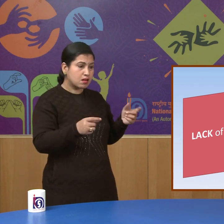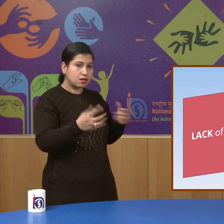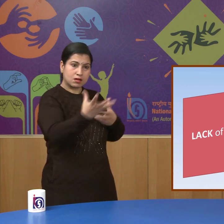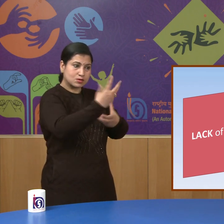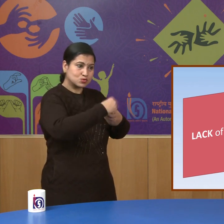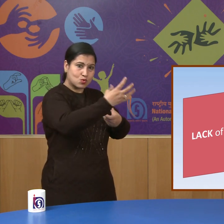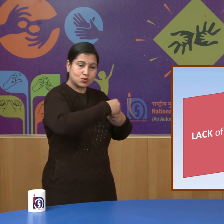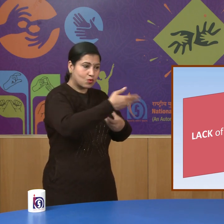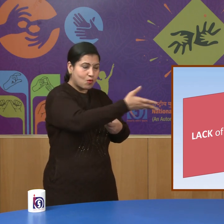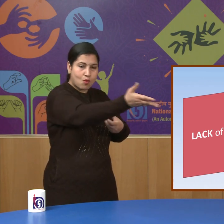participated in the revolt.